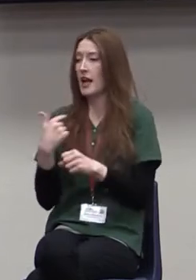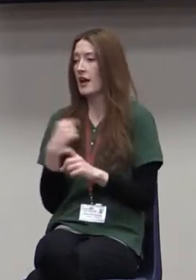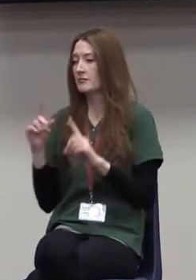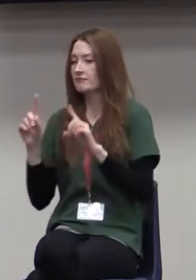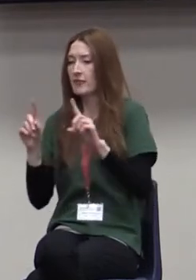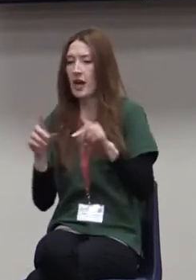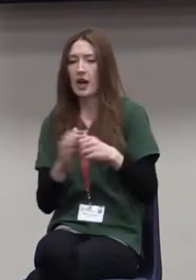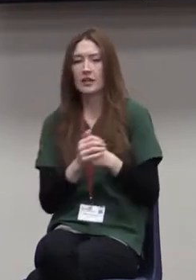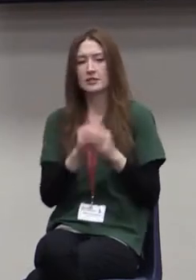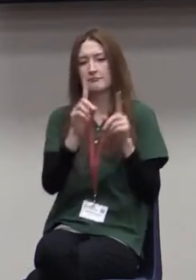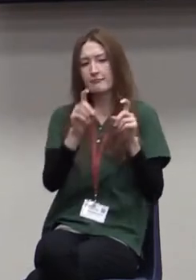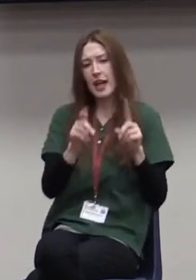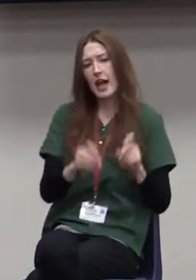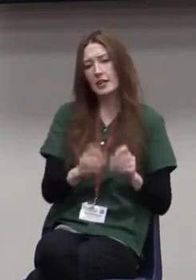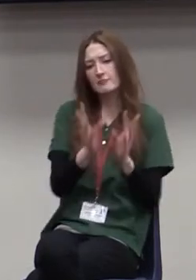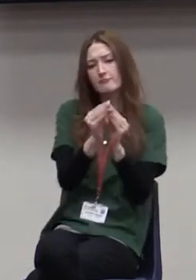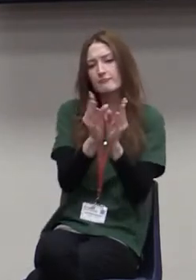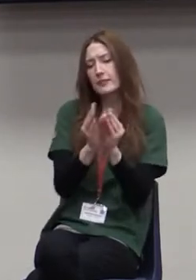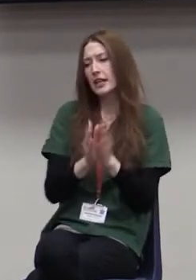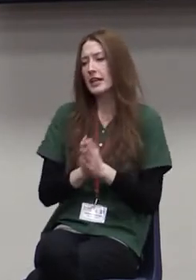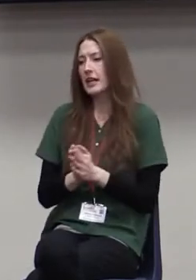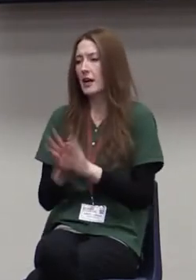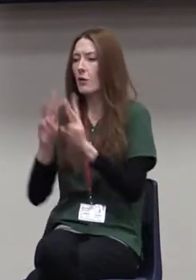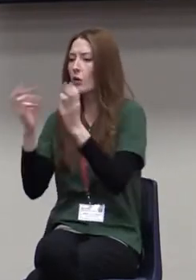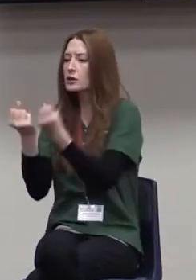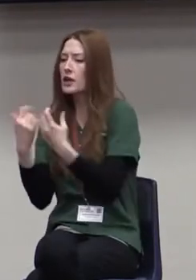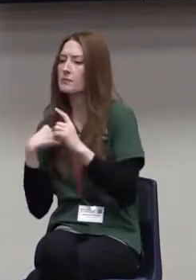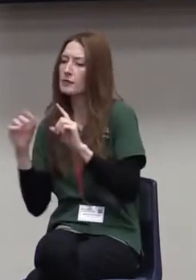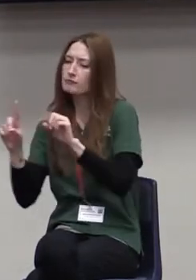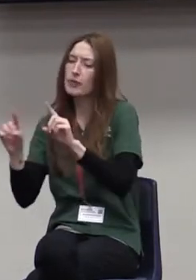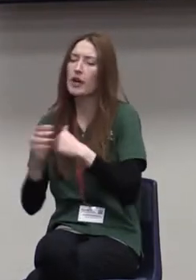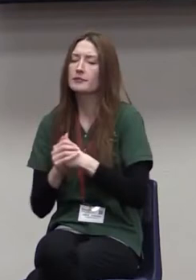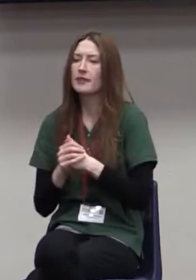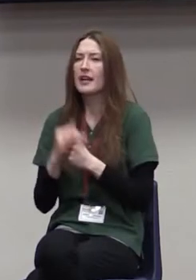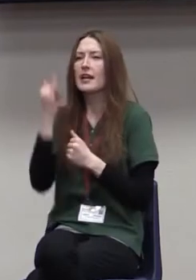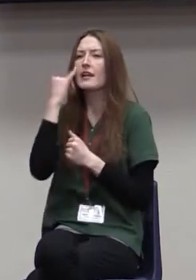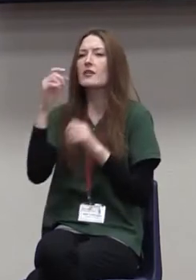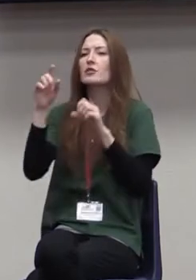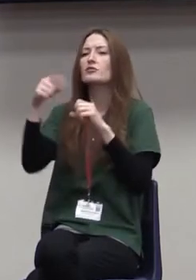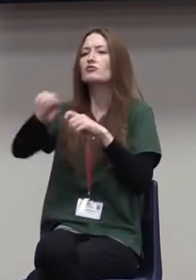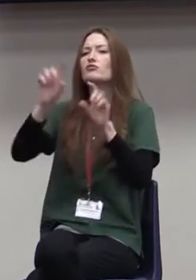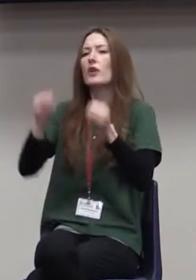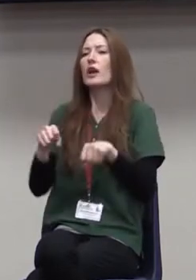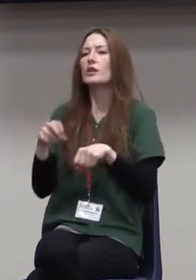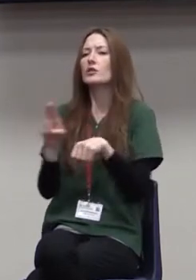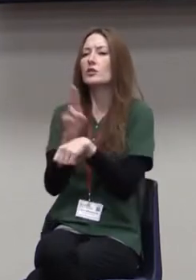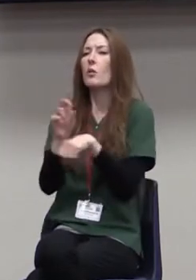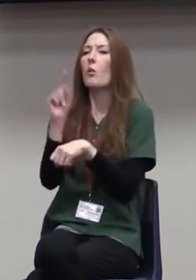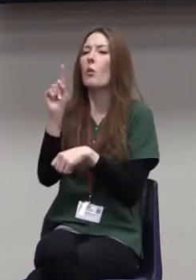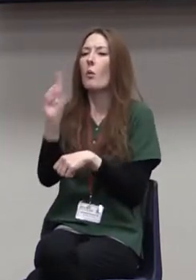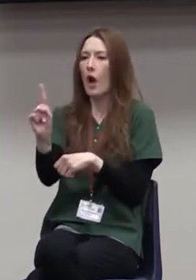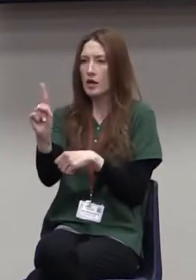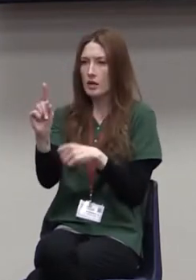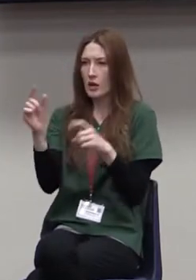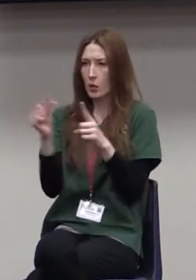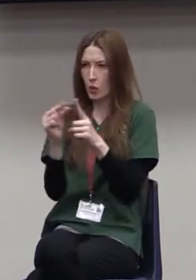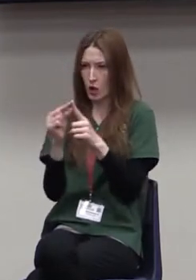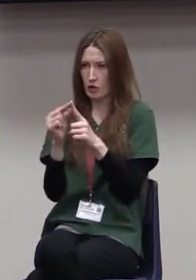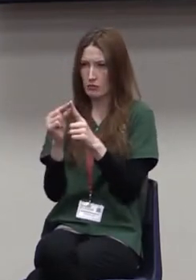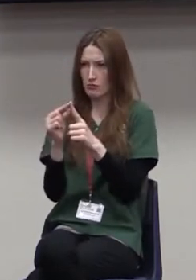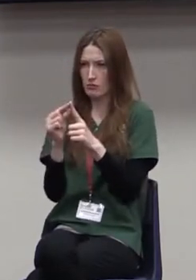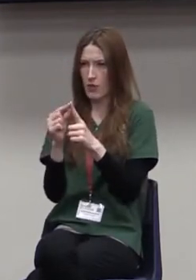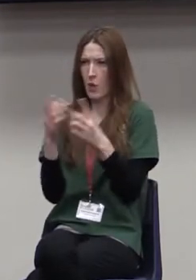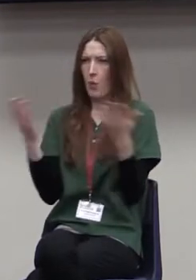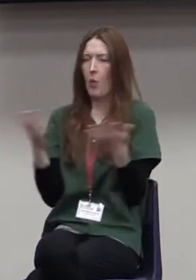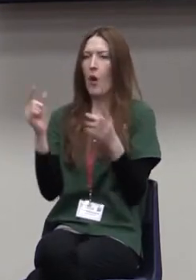like to ask people if you could use one word and only one word, what word would you use